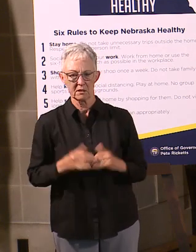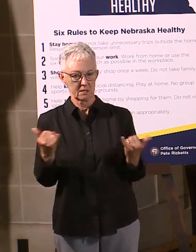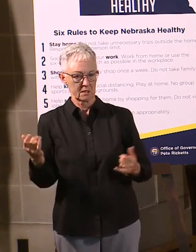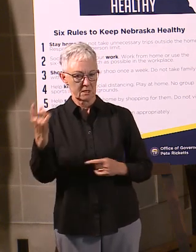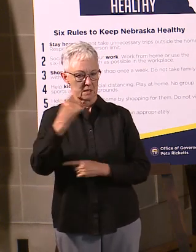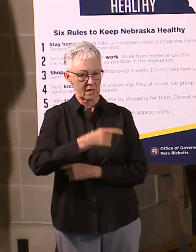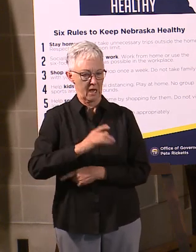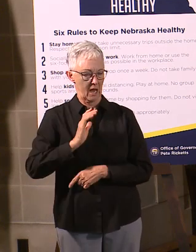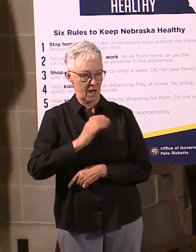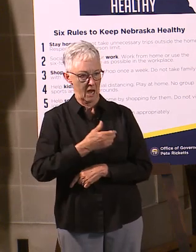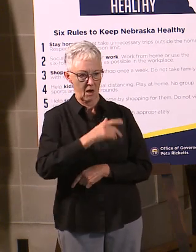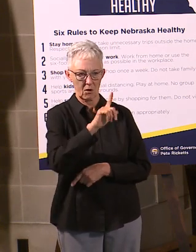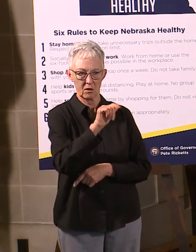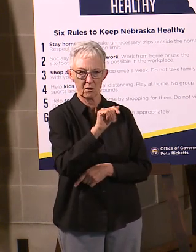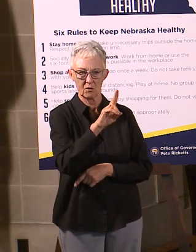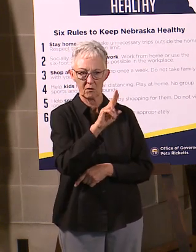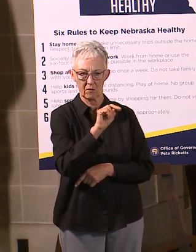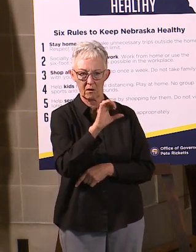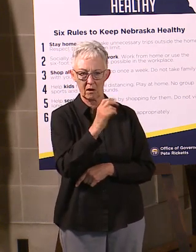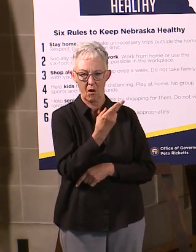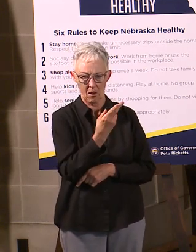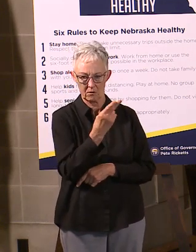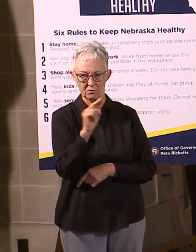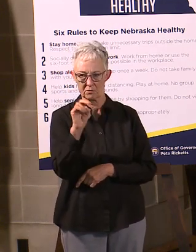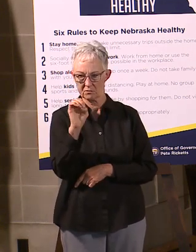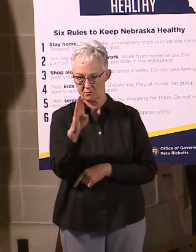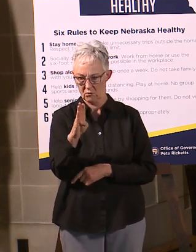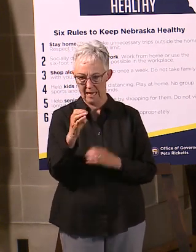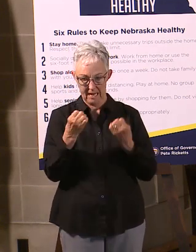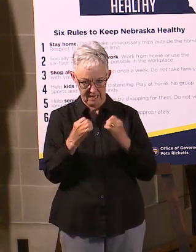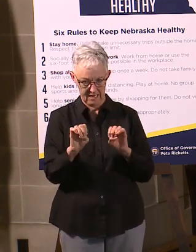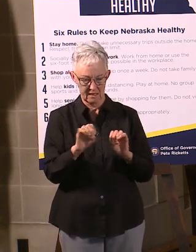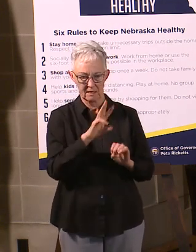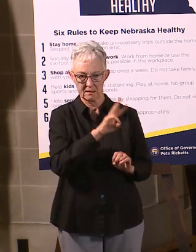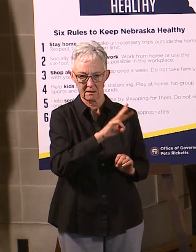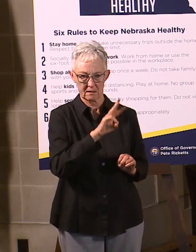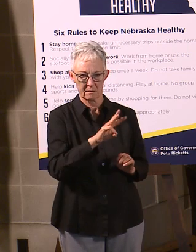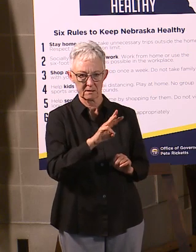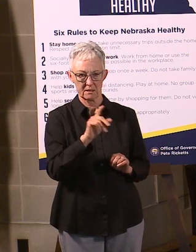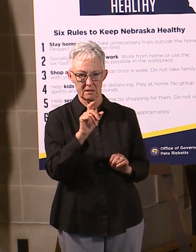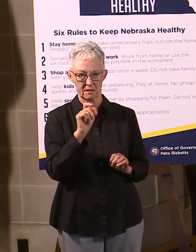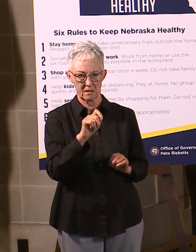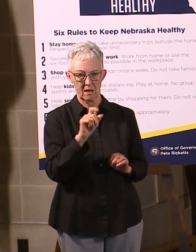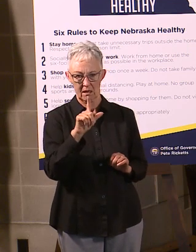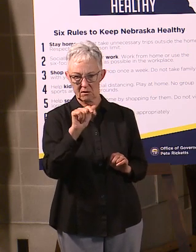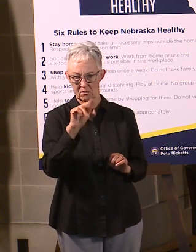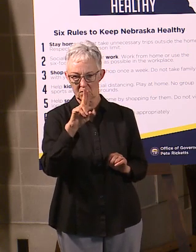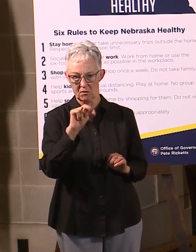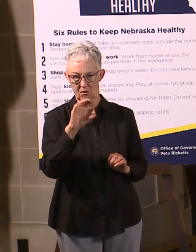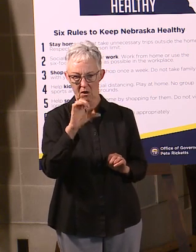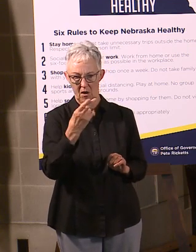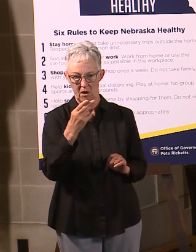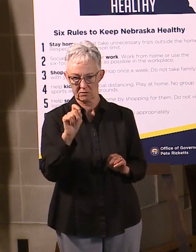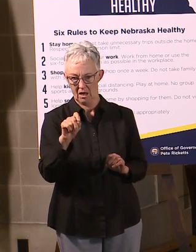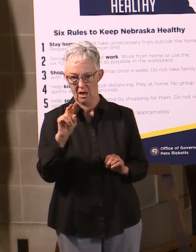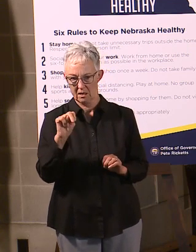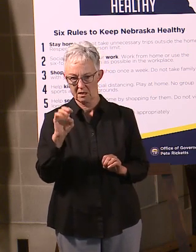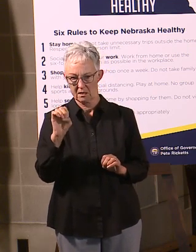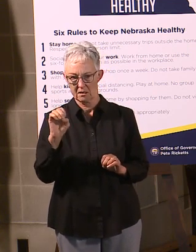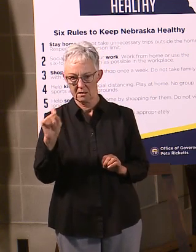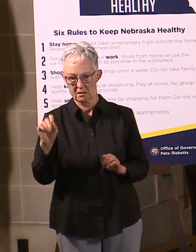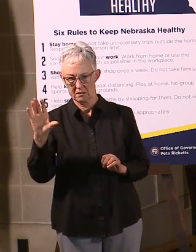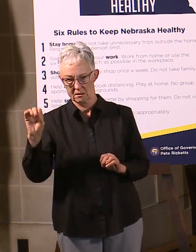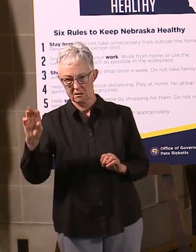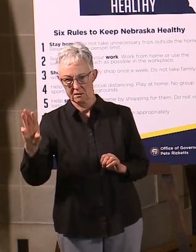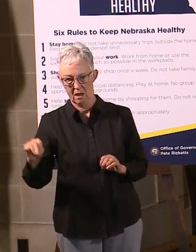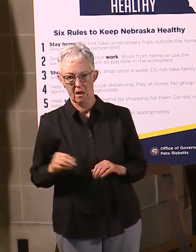Launch Nebraska effort. And so it's www.launchne.com. And you can go there and start to see a